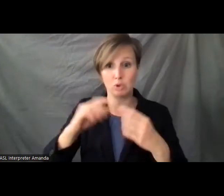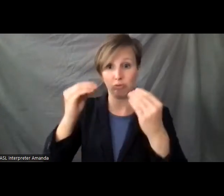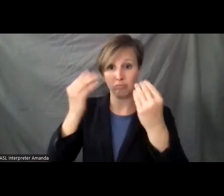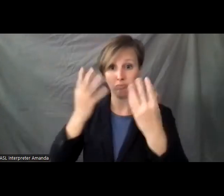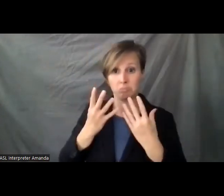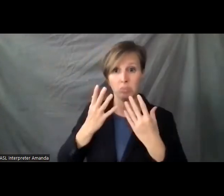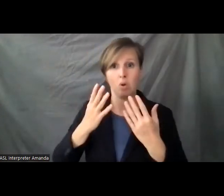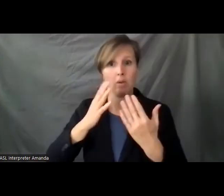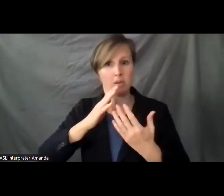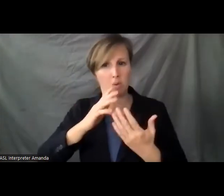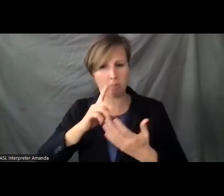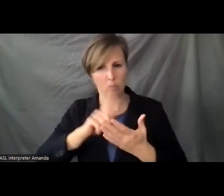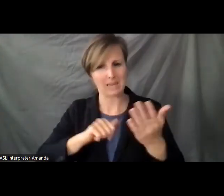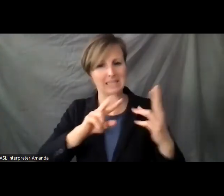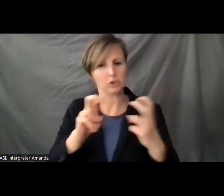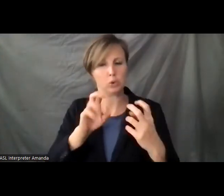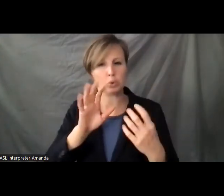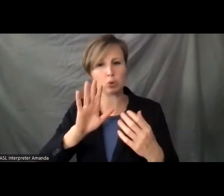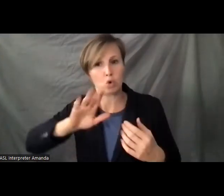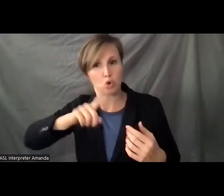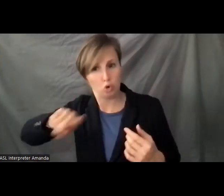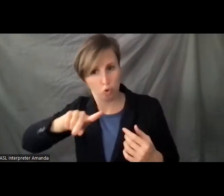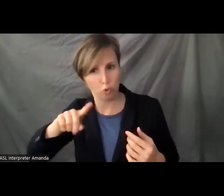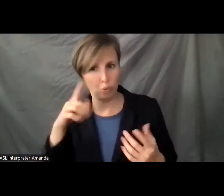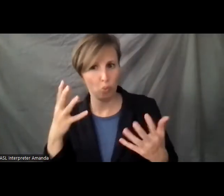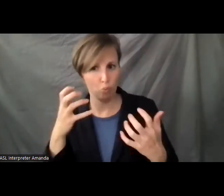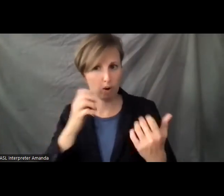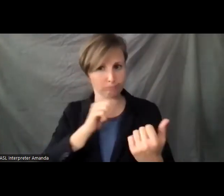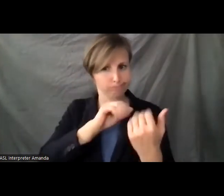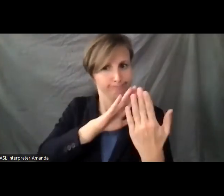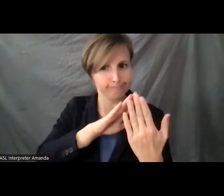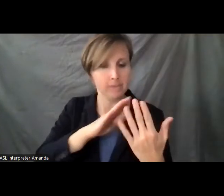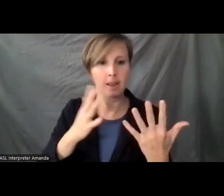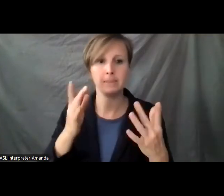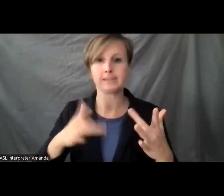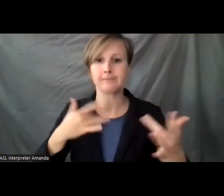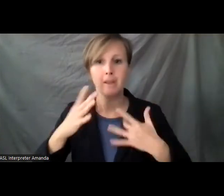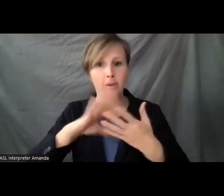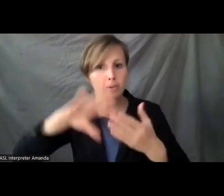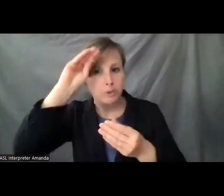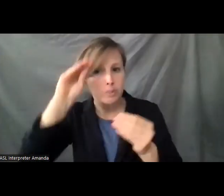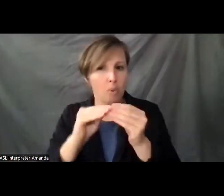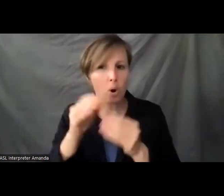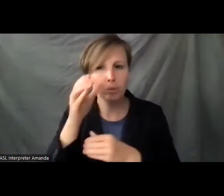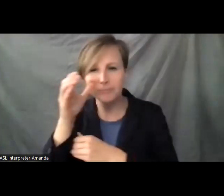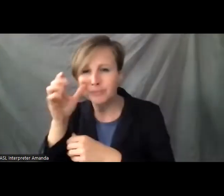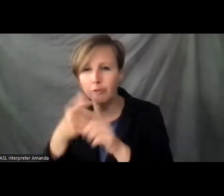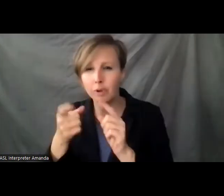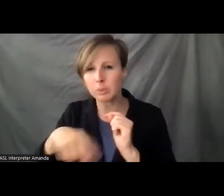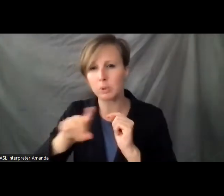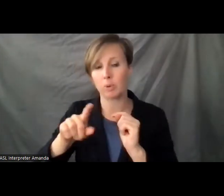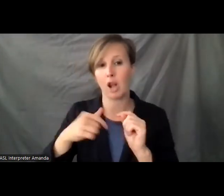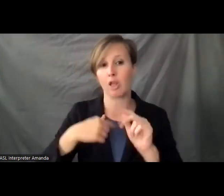issues facing this community, and I'm excited to continue to learn more on these topics and hear from you. I also look forward to